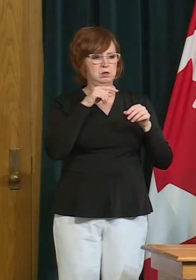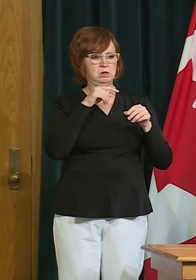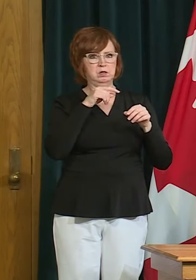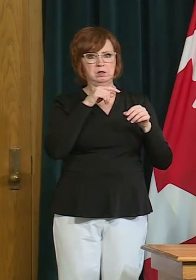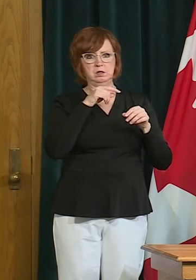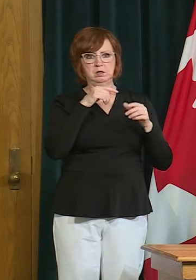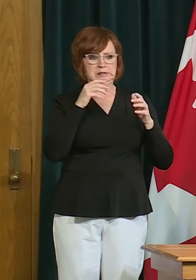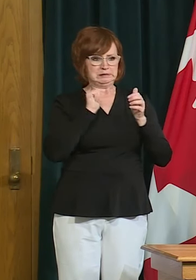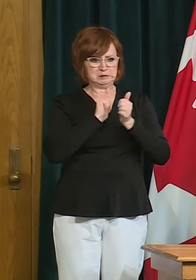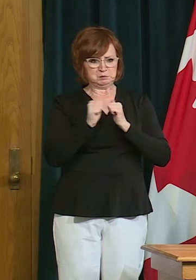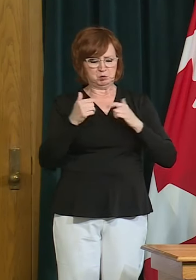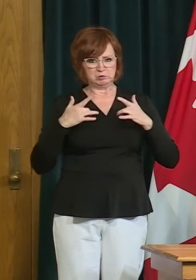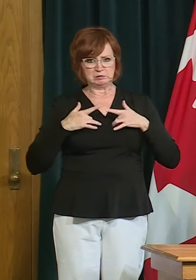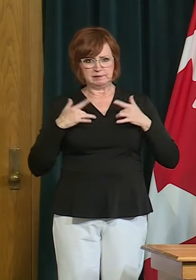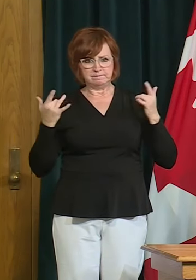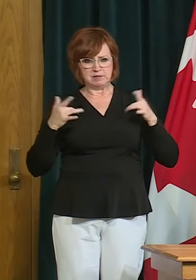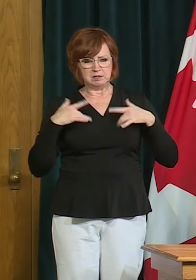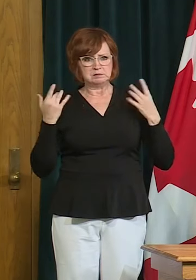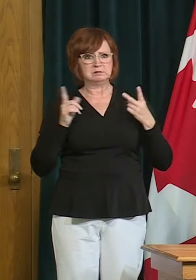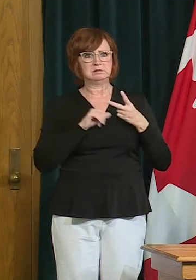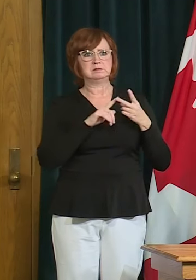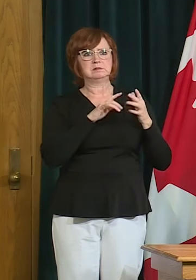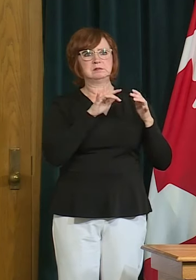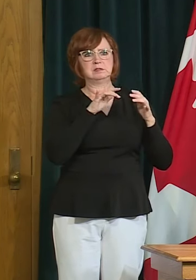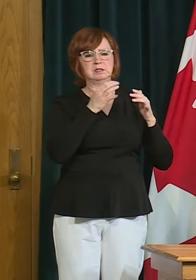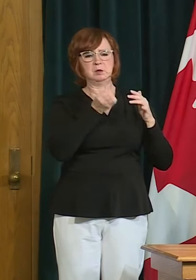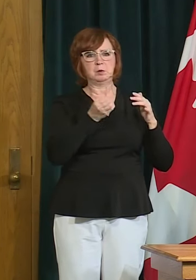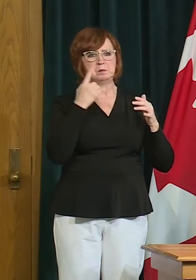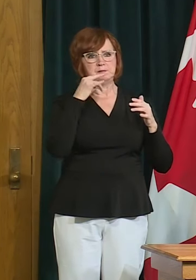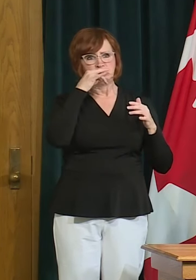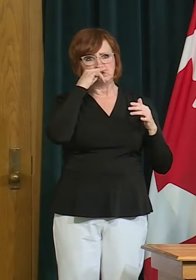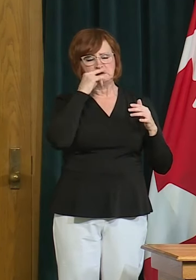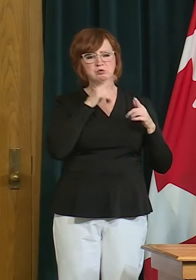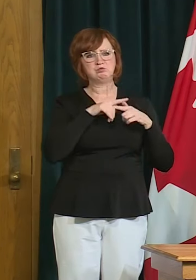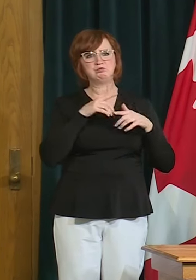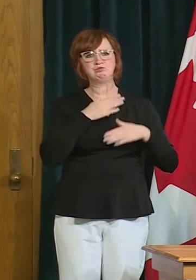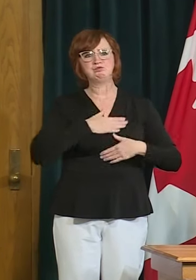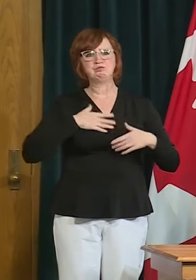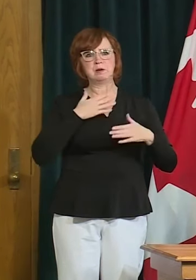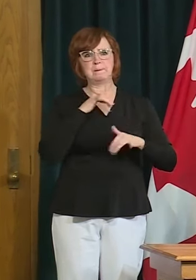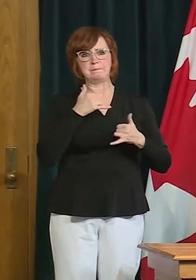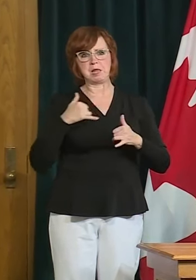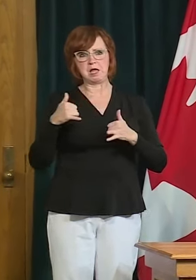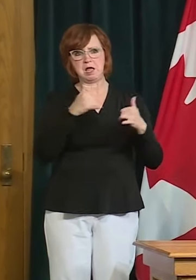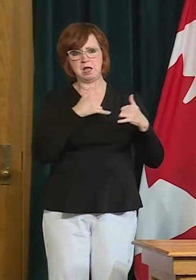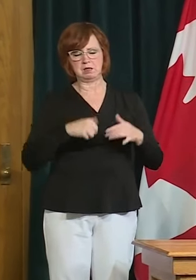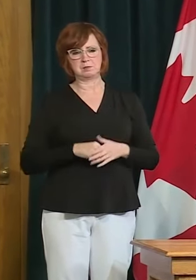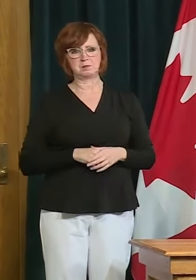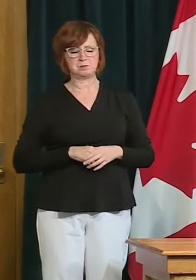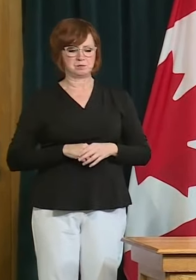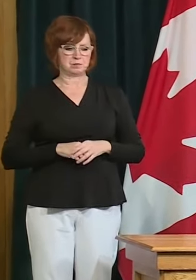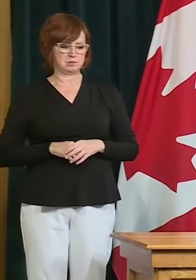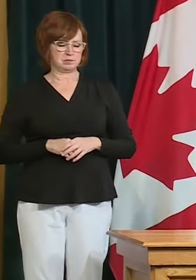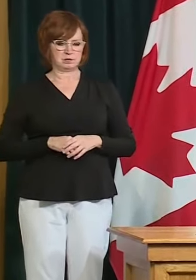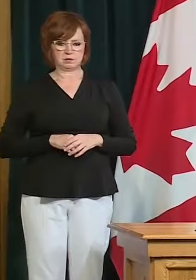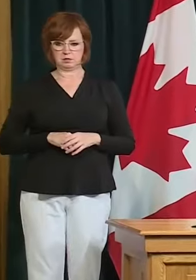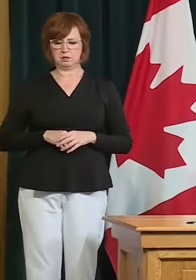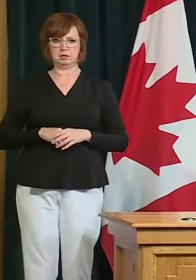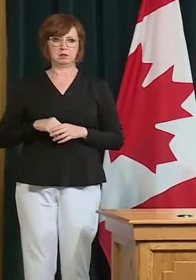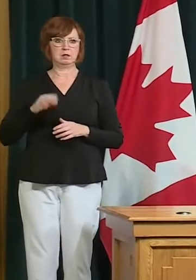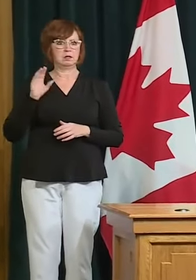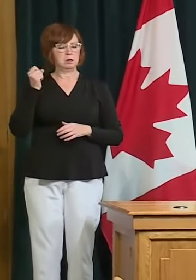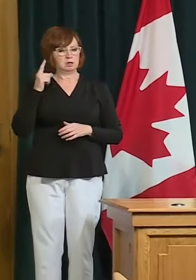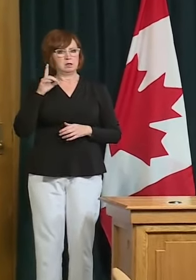as sooner sooner than sooner than later doctor anything else yeah and again i don't want to pre-empt the guidelines